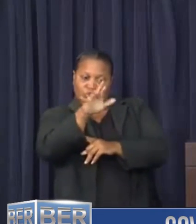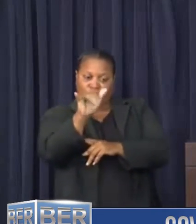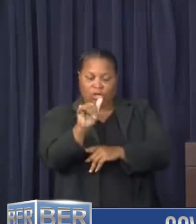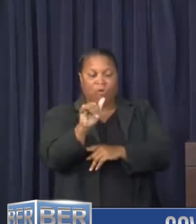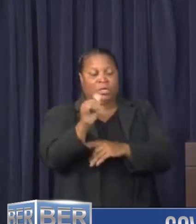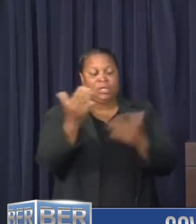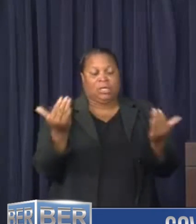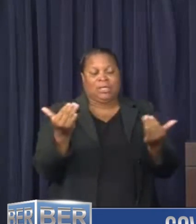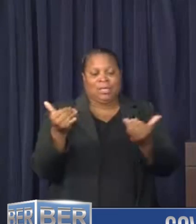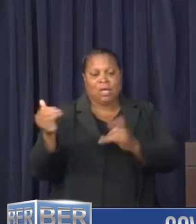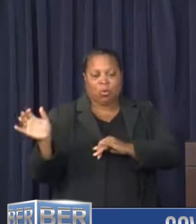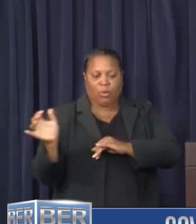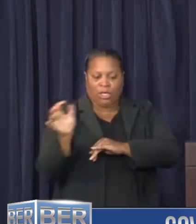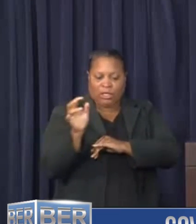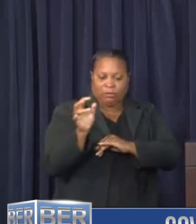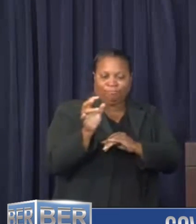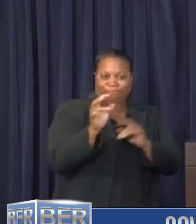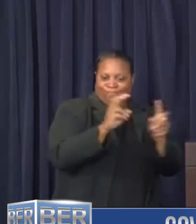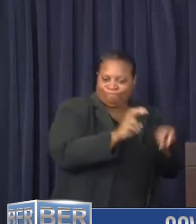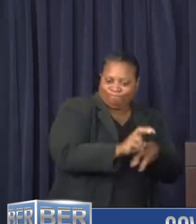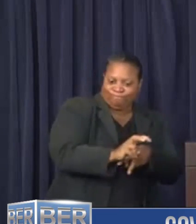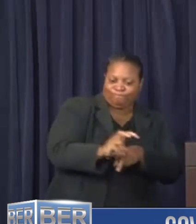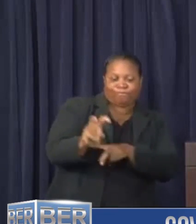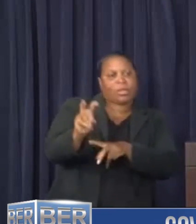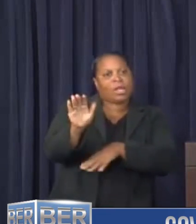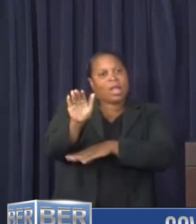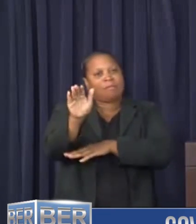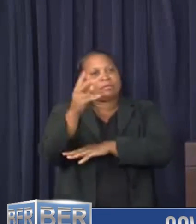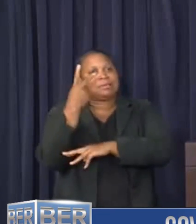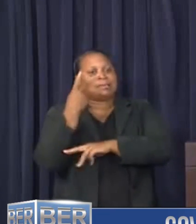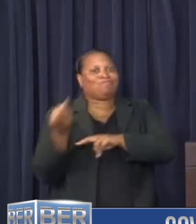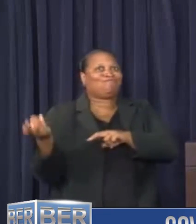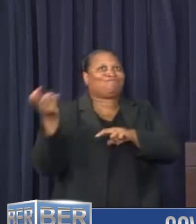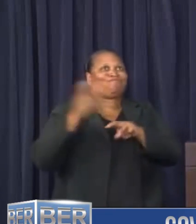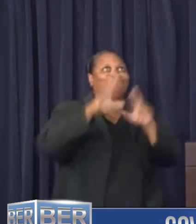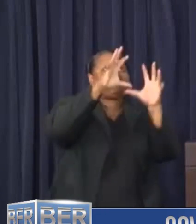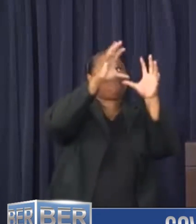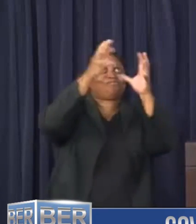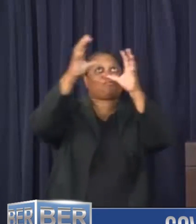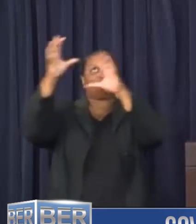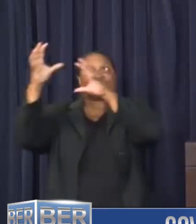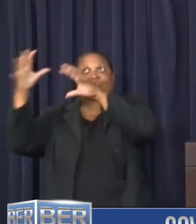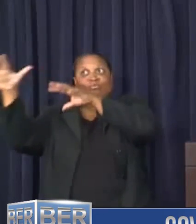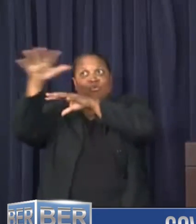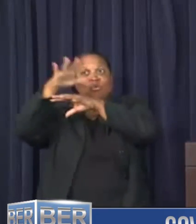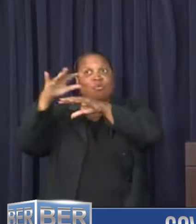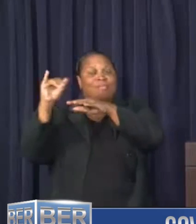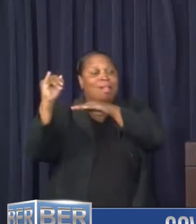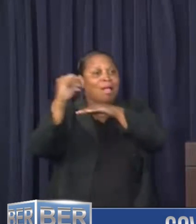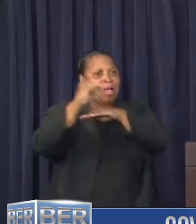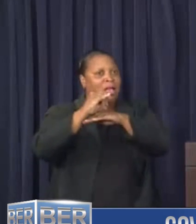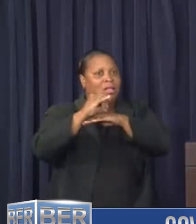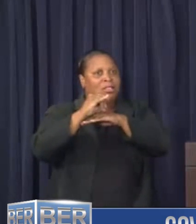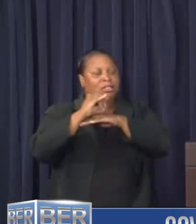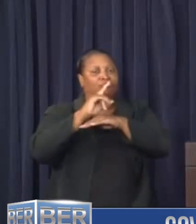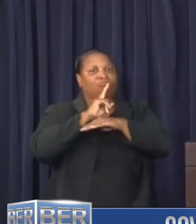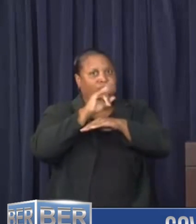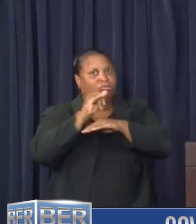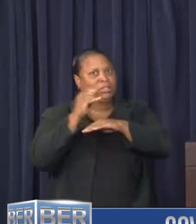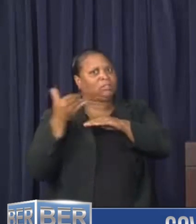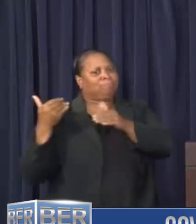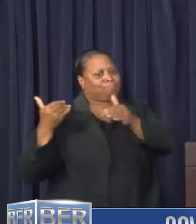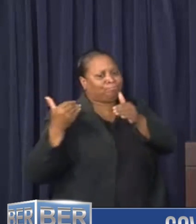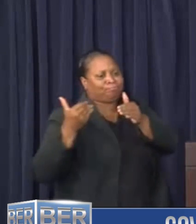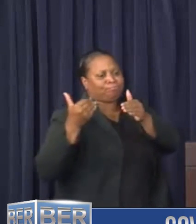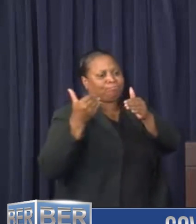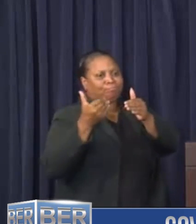move into this afternoon, we're seeing increasing cloud across the islands. That's actually the approach of Jerry